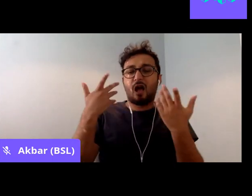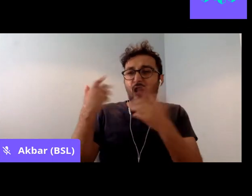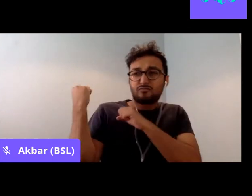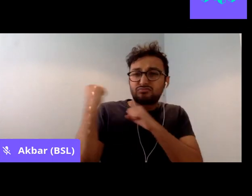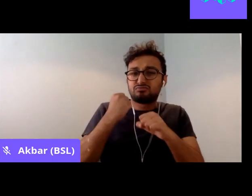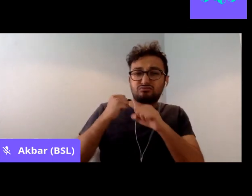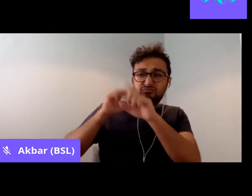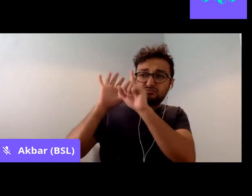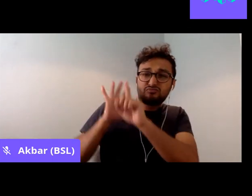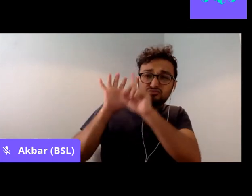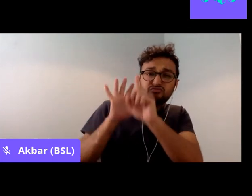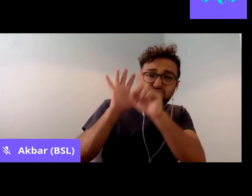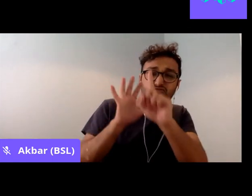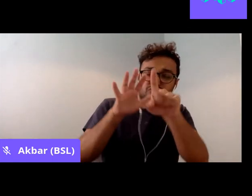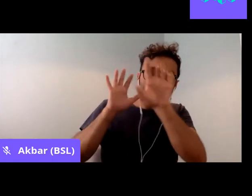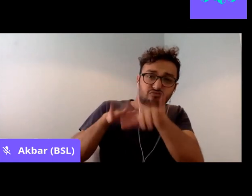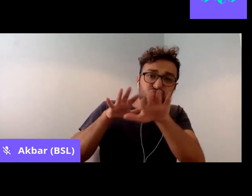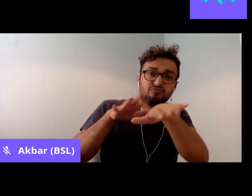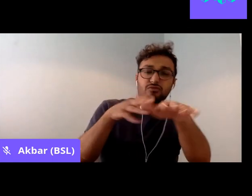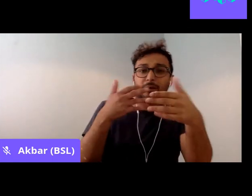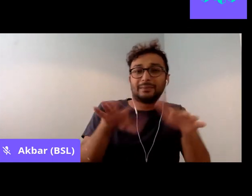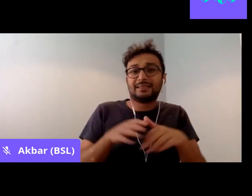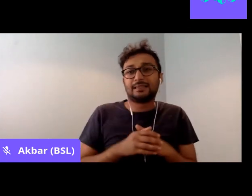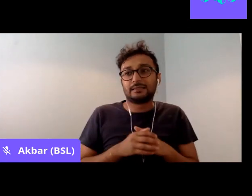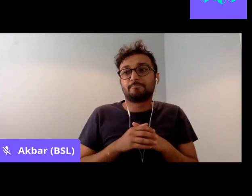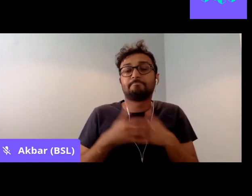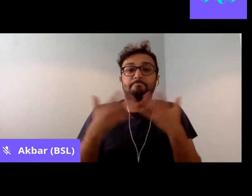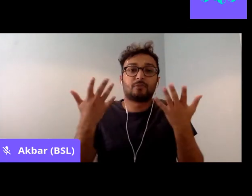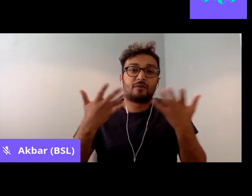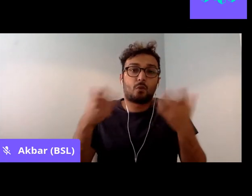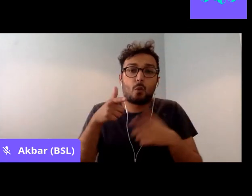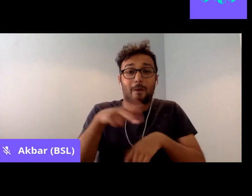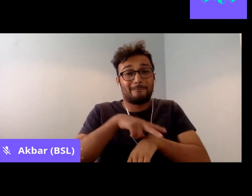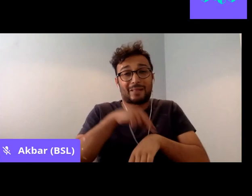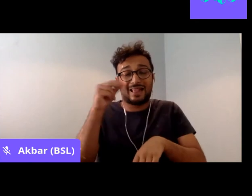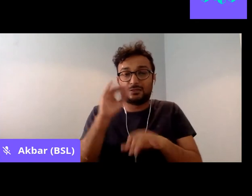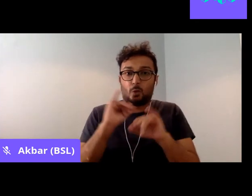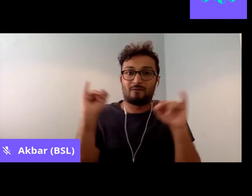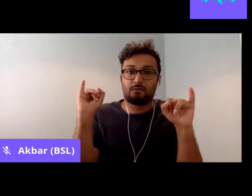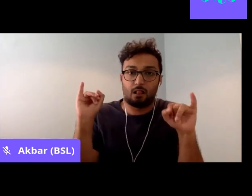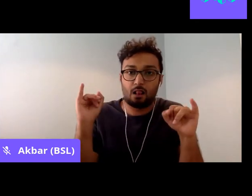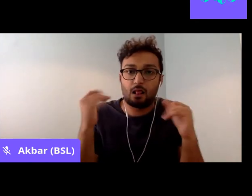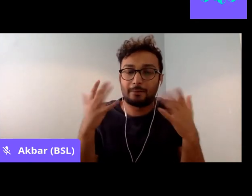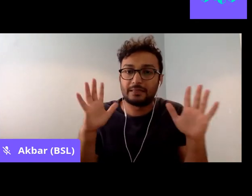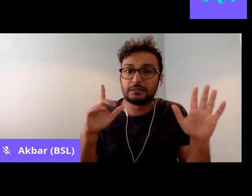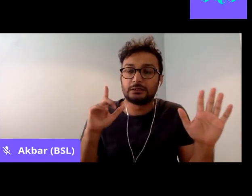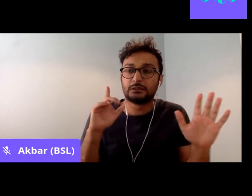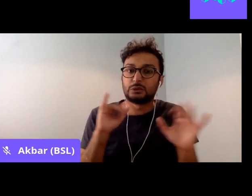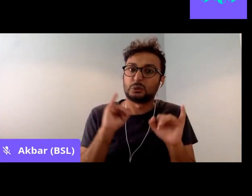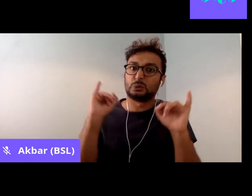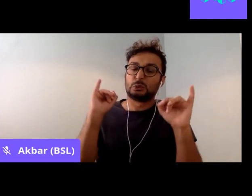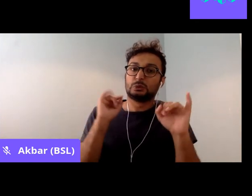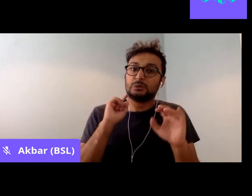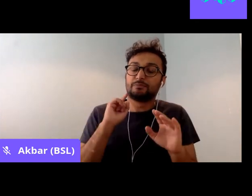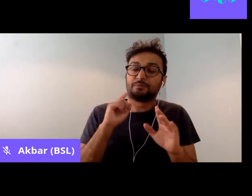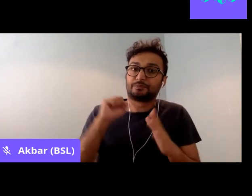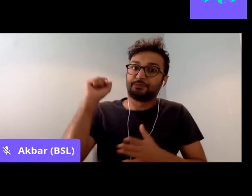And, of course, there was horrific brutality from the police and really vindictive violence.